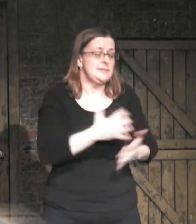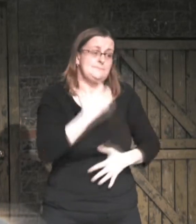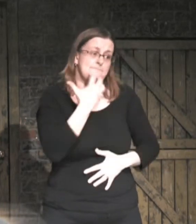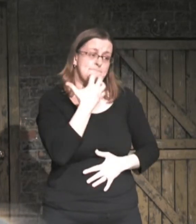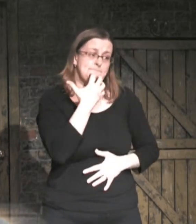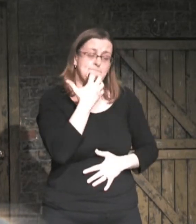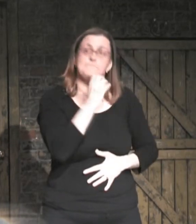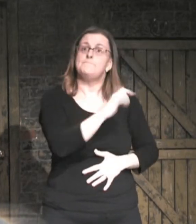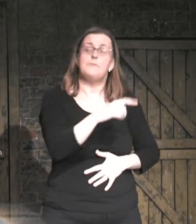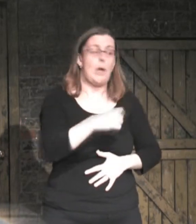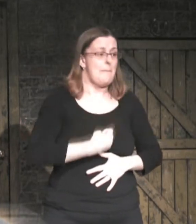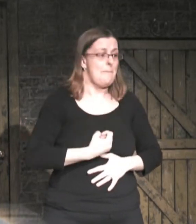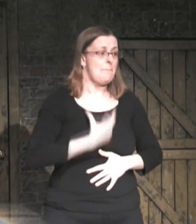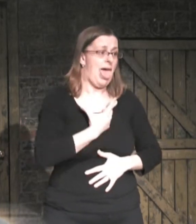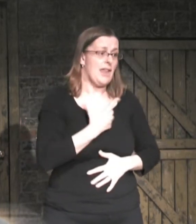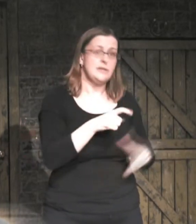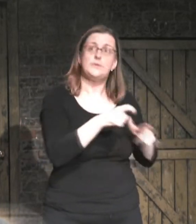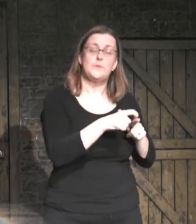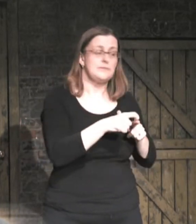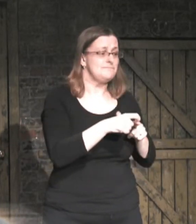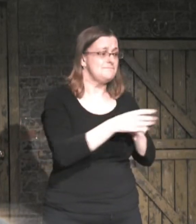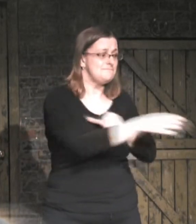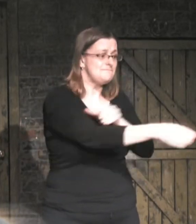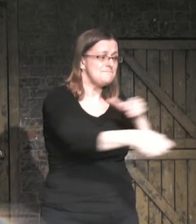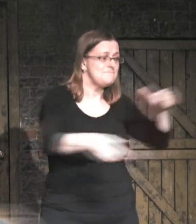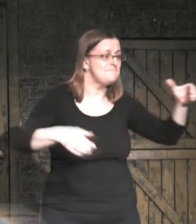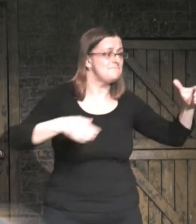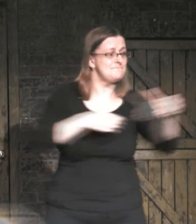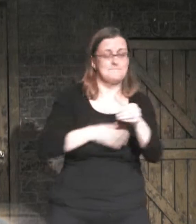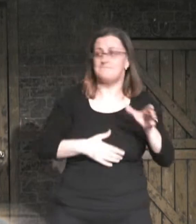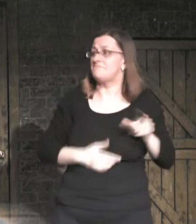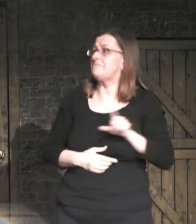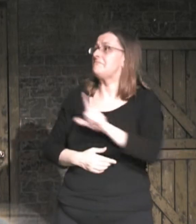for his life.